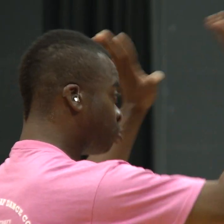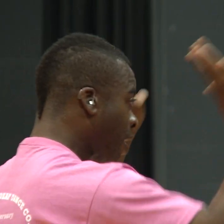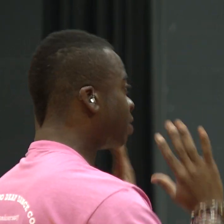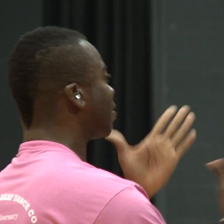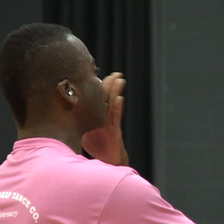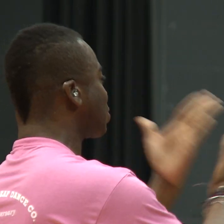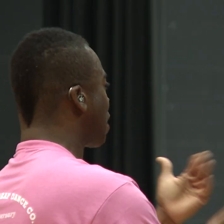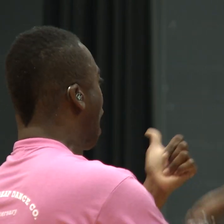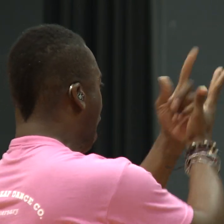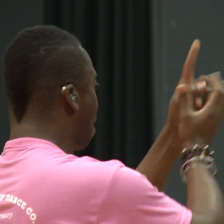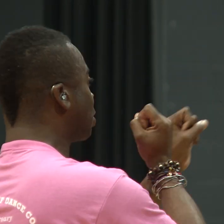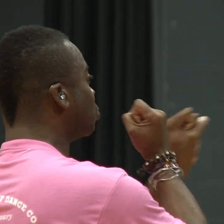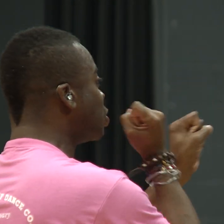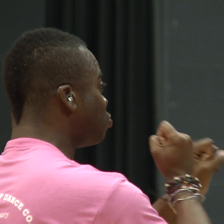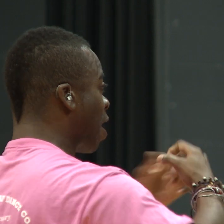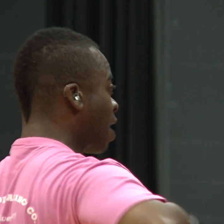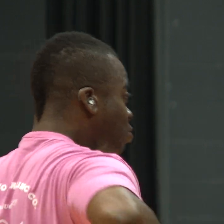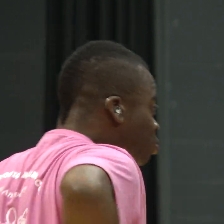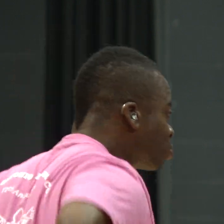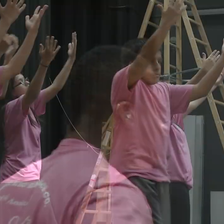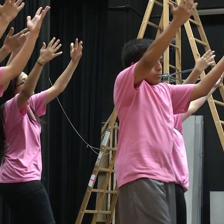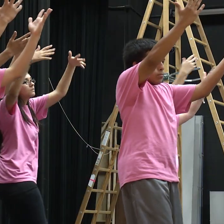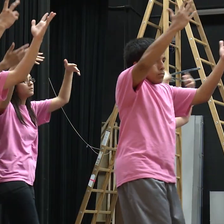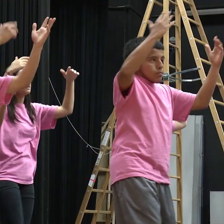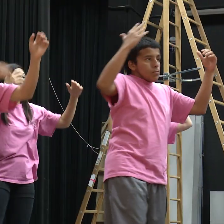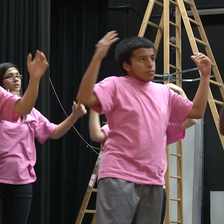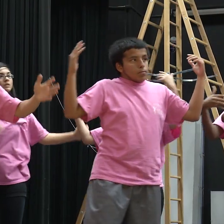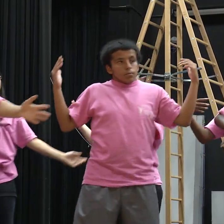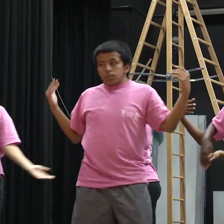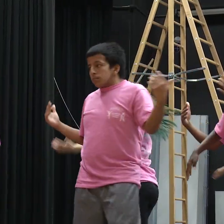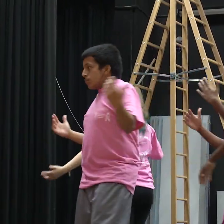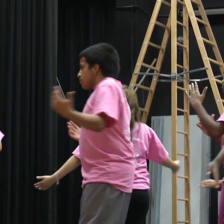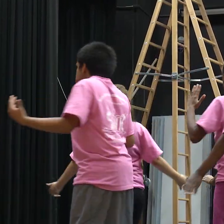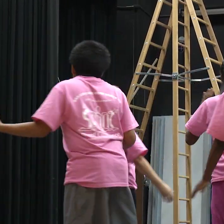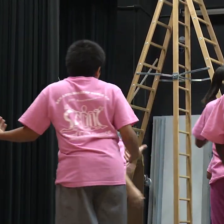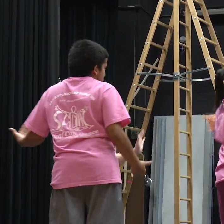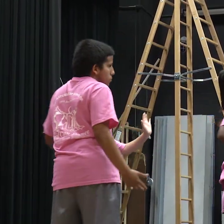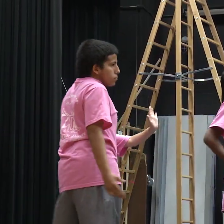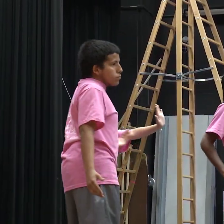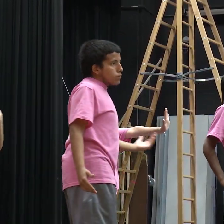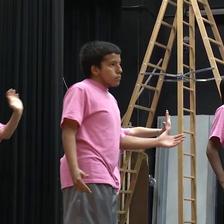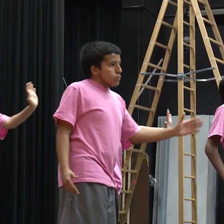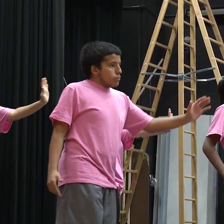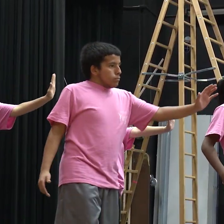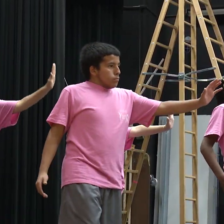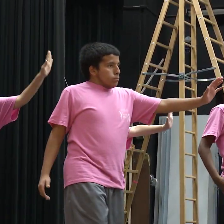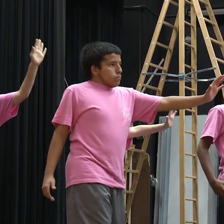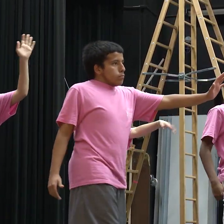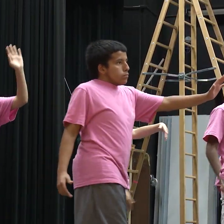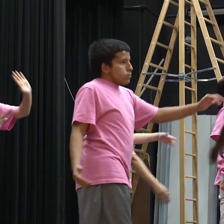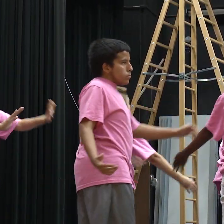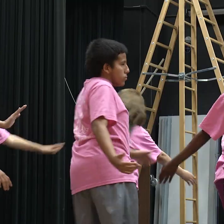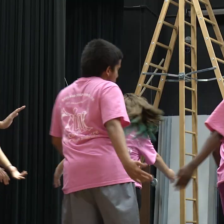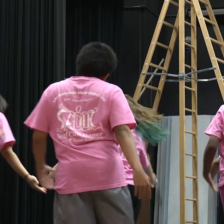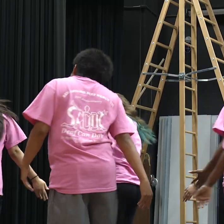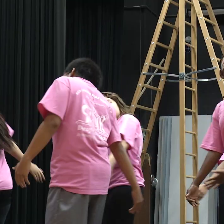choreographers from across the country. Marshall High School student Justin Ramirez has been with the dance company for about two years.